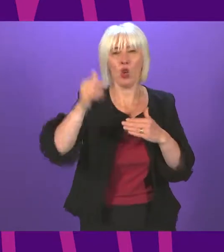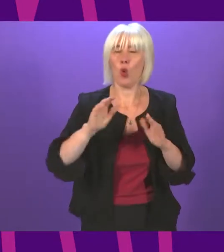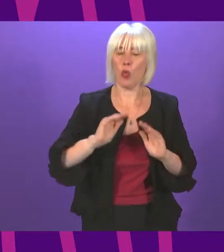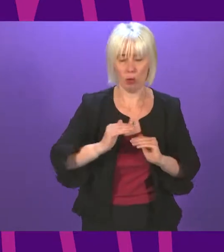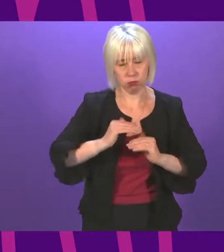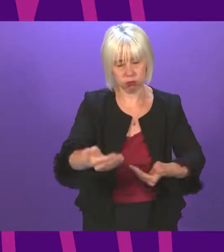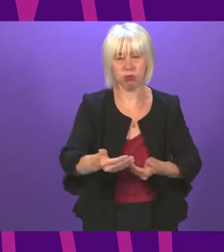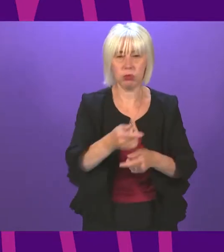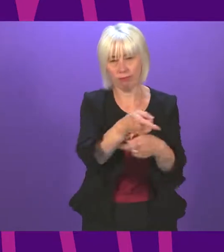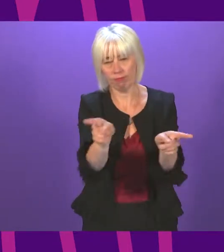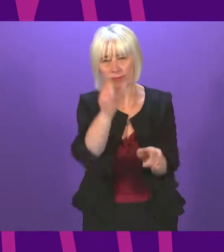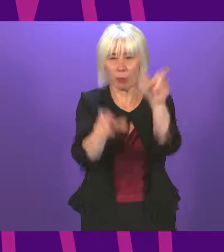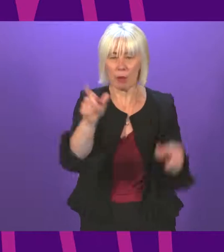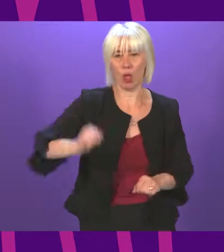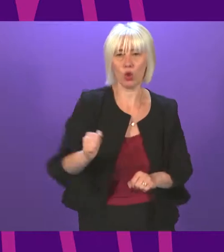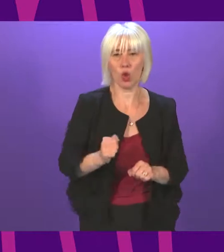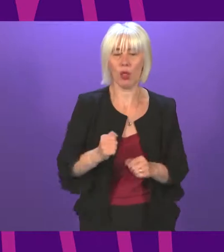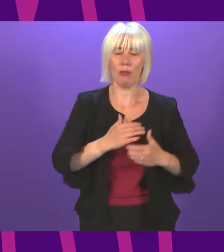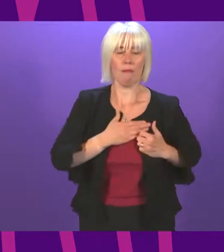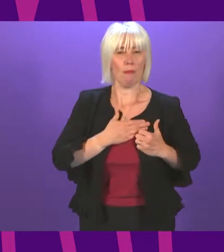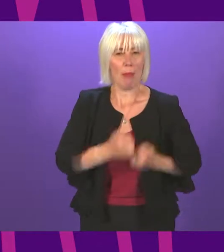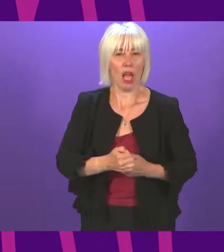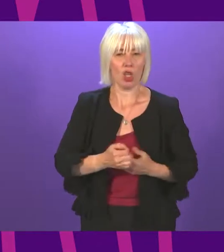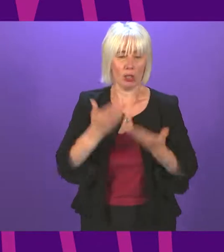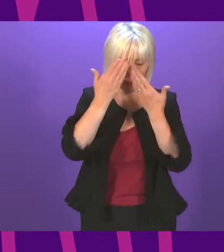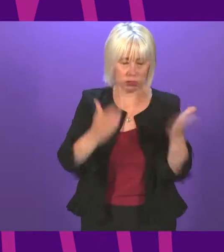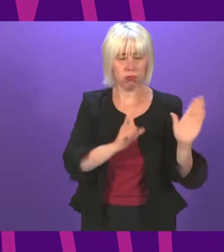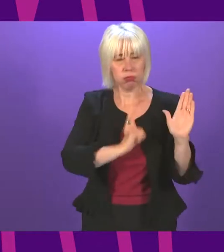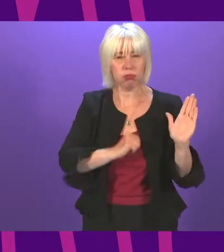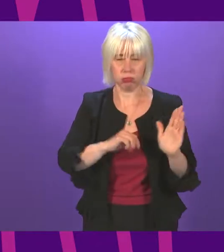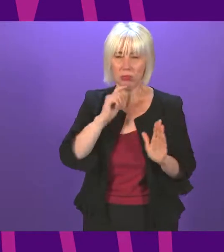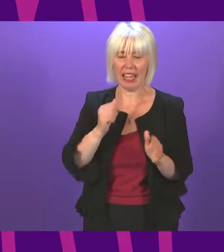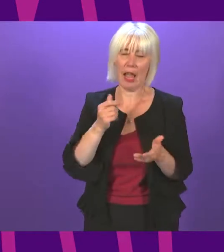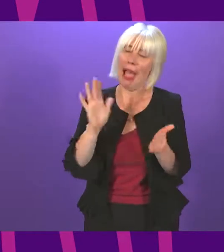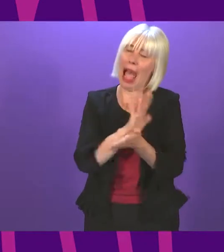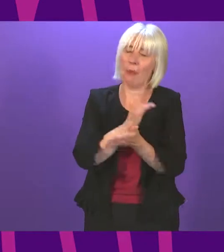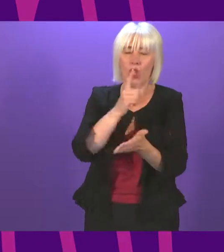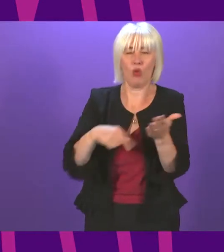of Scotland with passion and integrity. And I'll be proud to vote for Patrick and Lorna's appointment today.